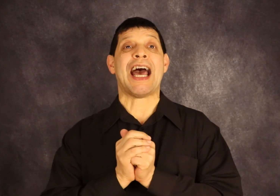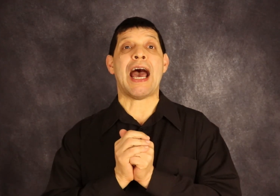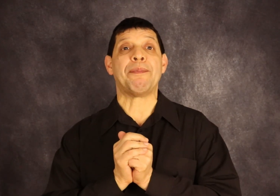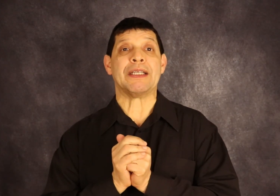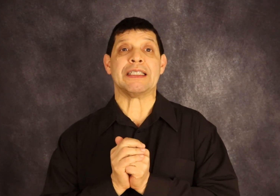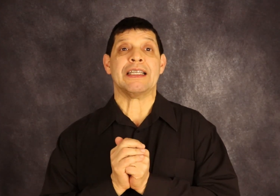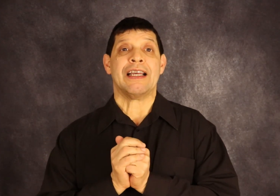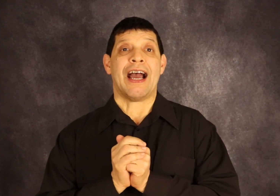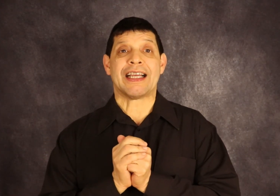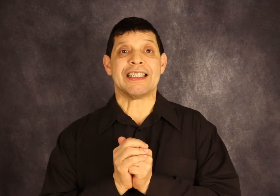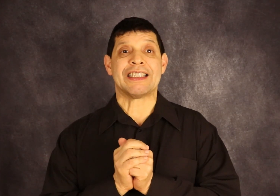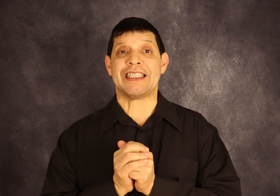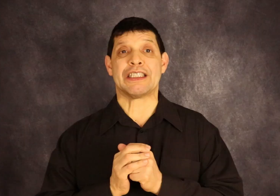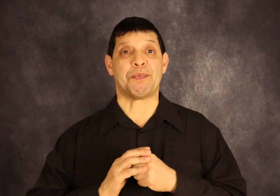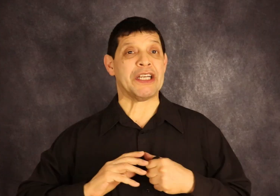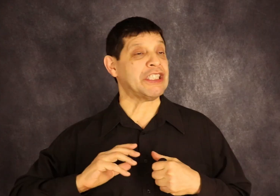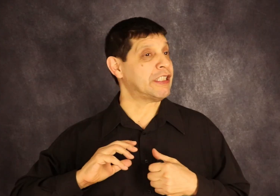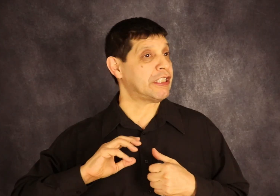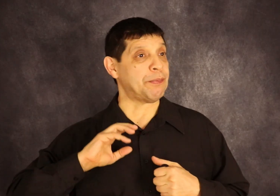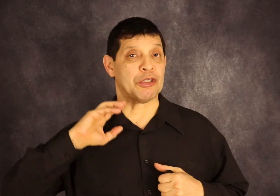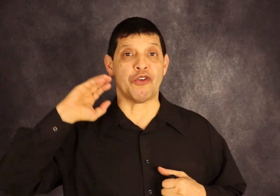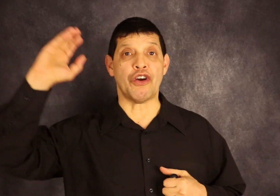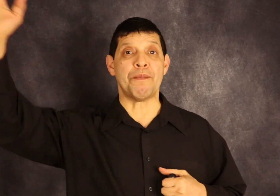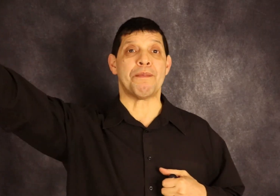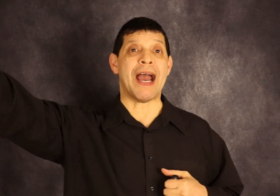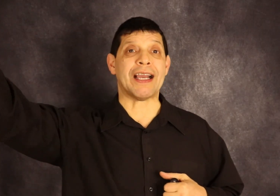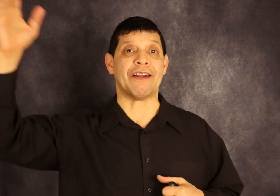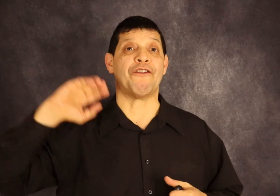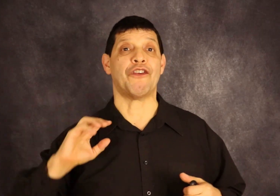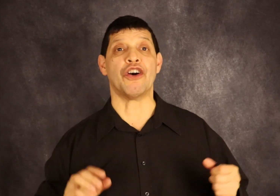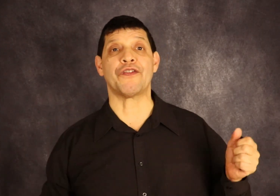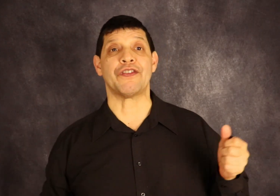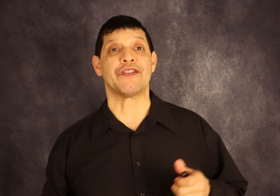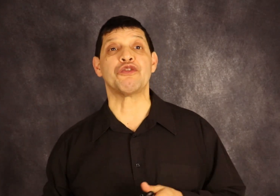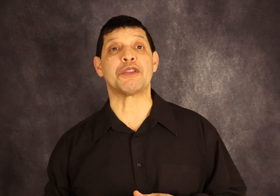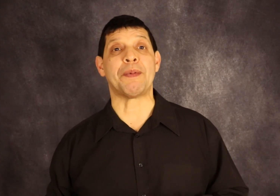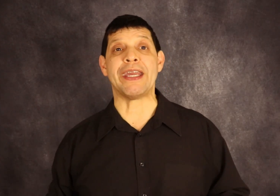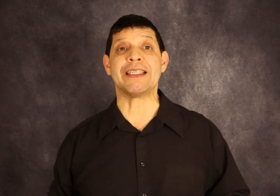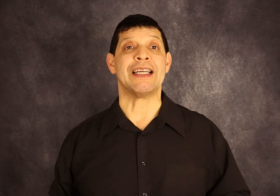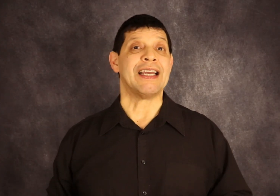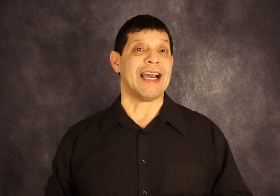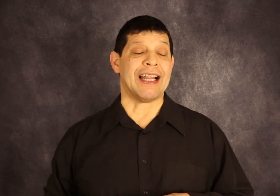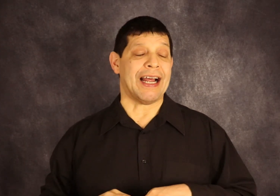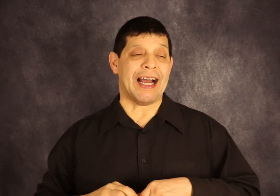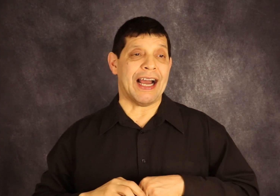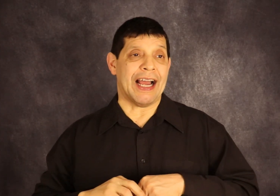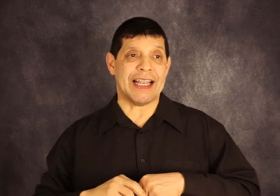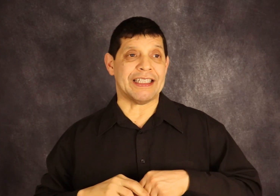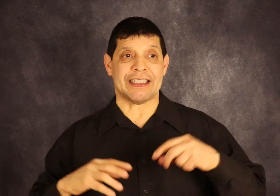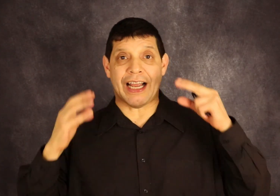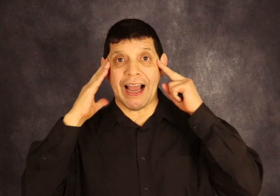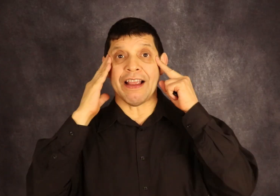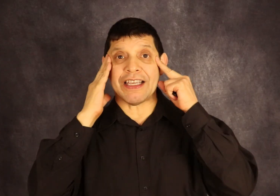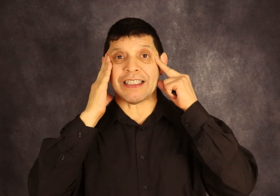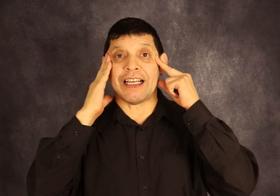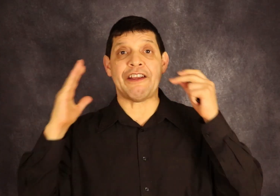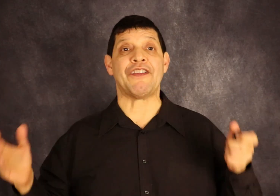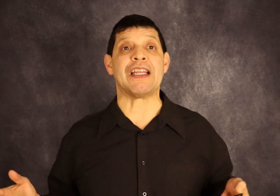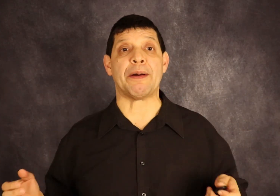happening. I can see spaceships going back and forth to space. And I just live in